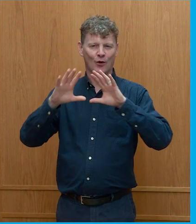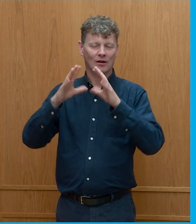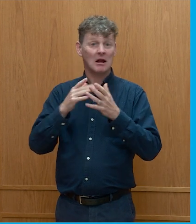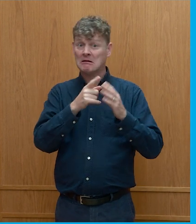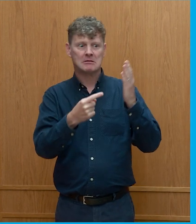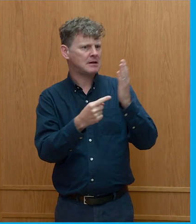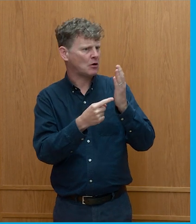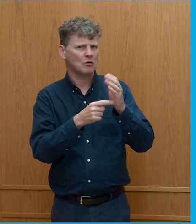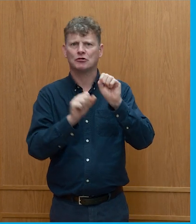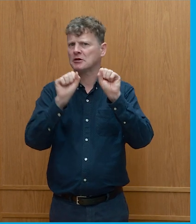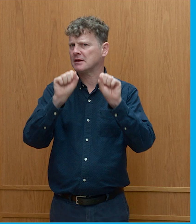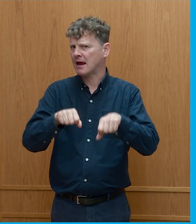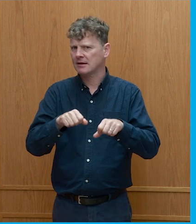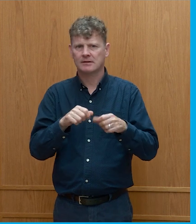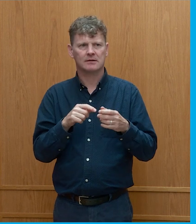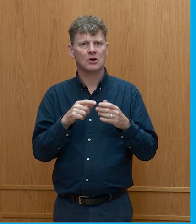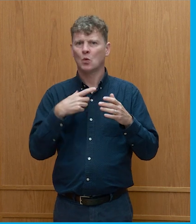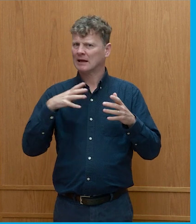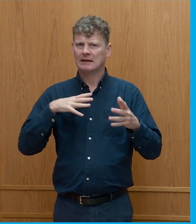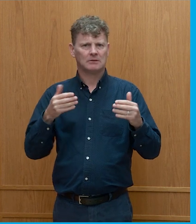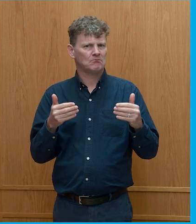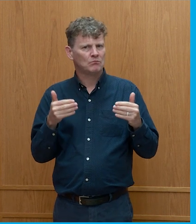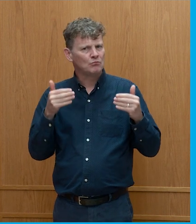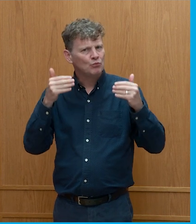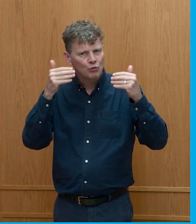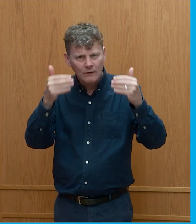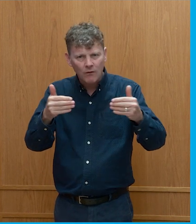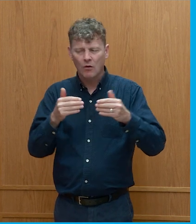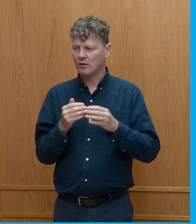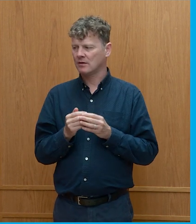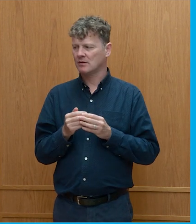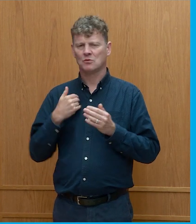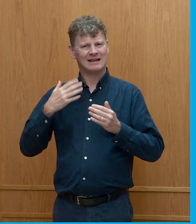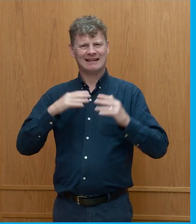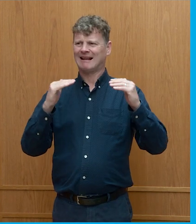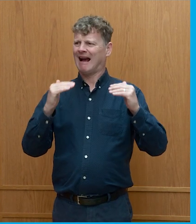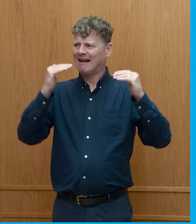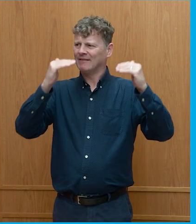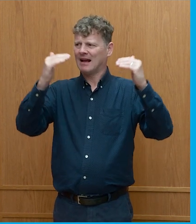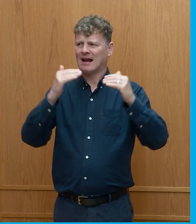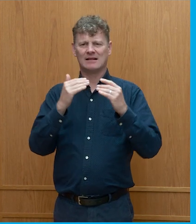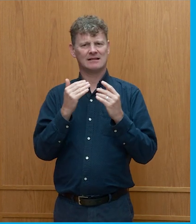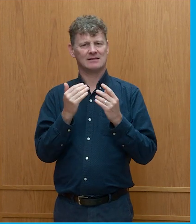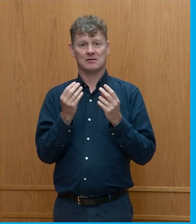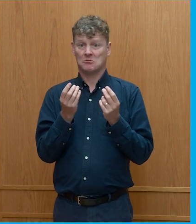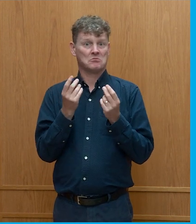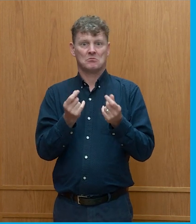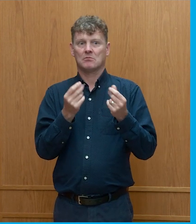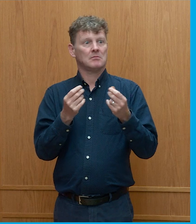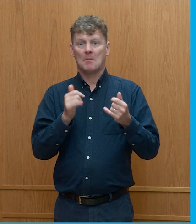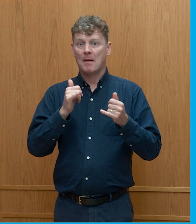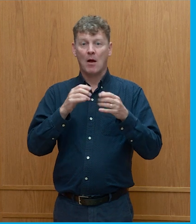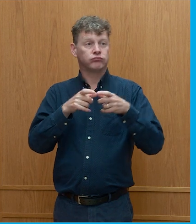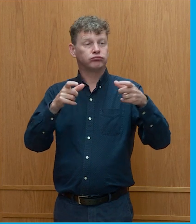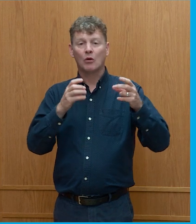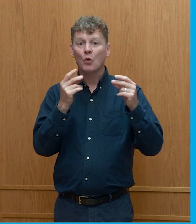technology. We need to move forward. We need to kind of, we expect certain advancement, and what you say, it may go quicker and end than we think. We